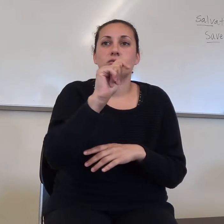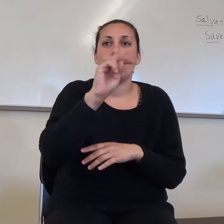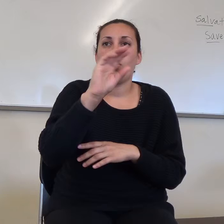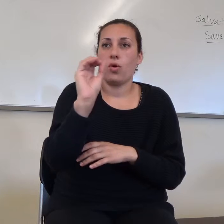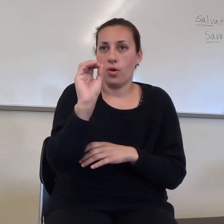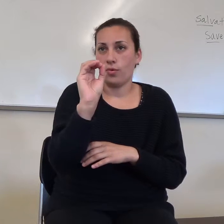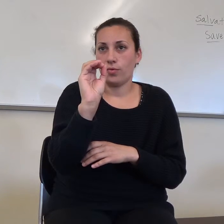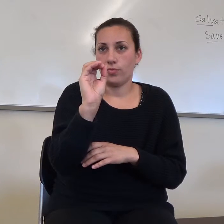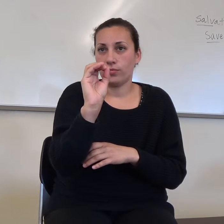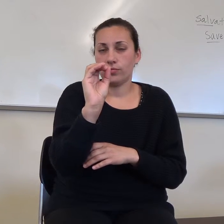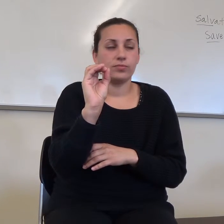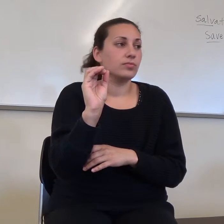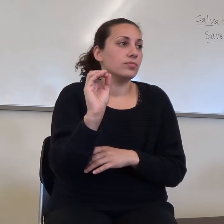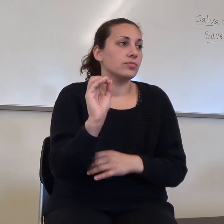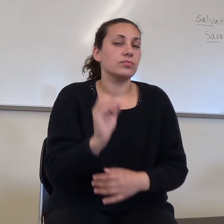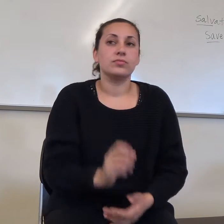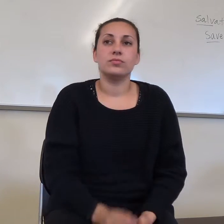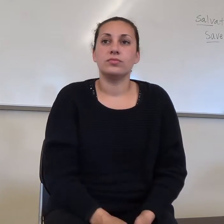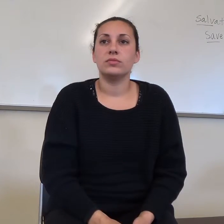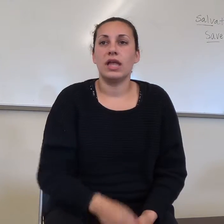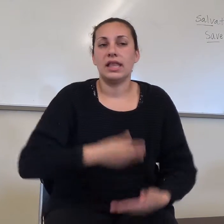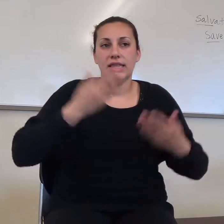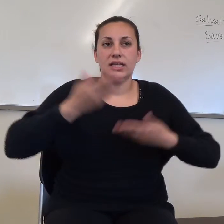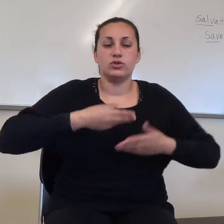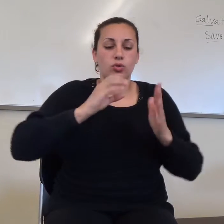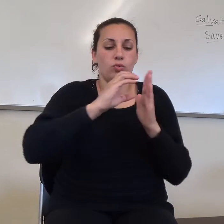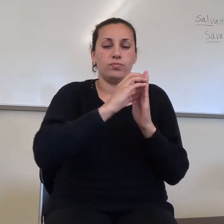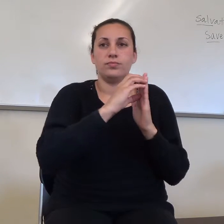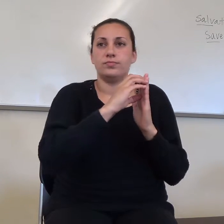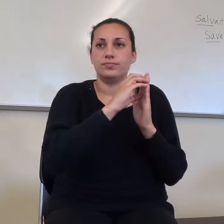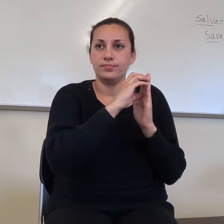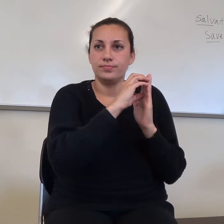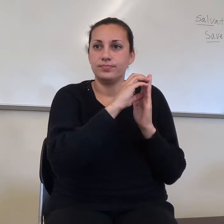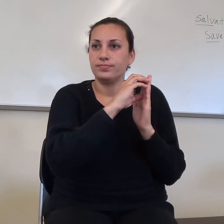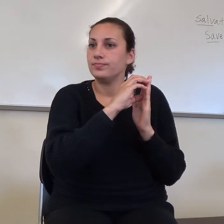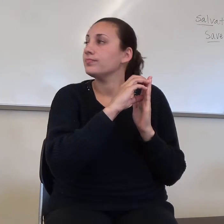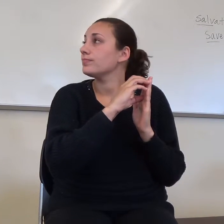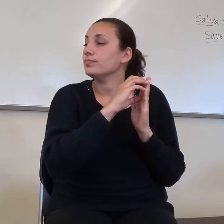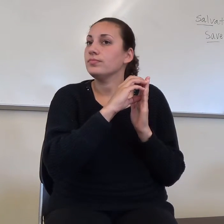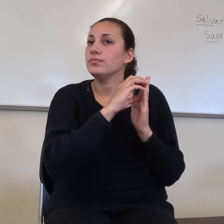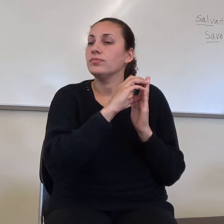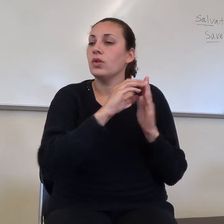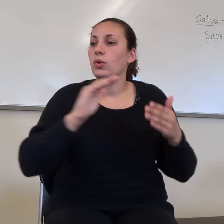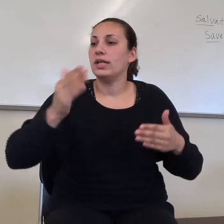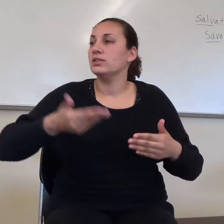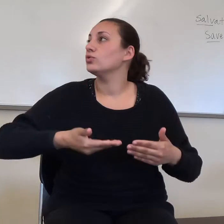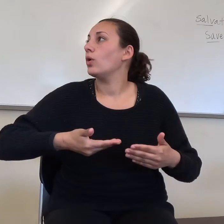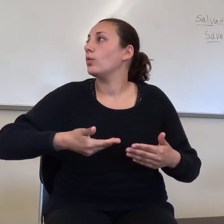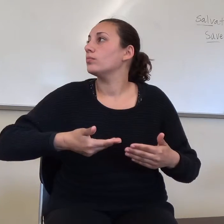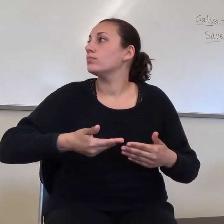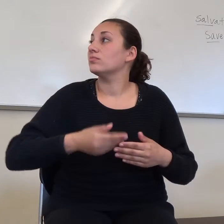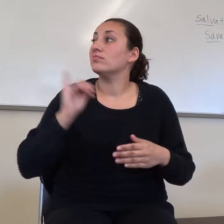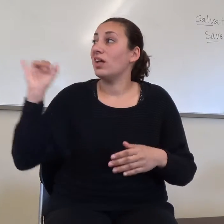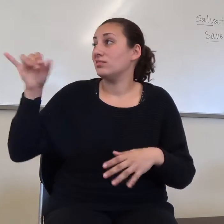really, that pretty much summarizes that introduction.